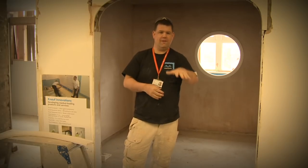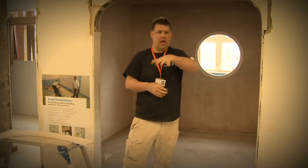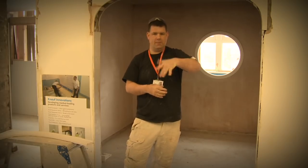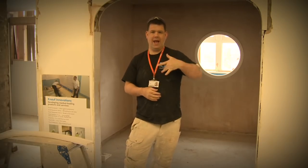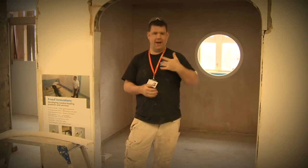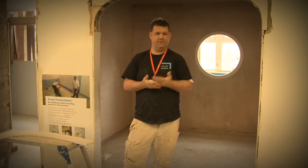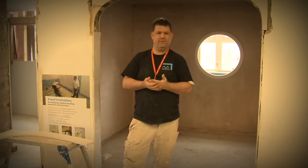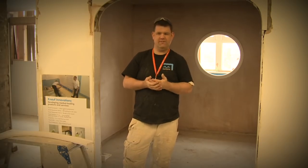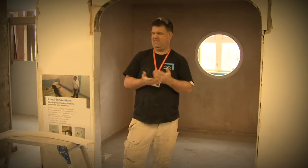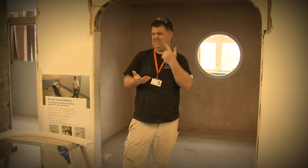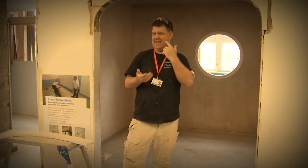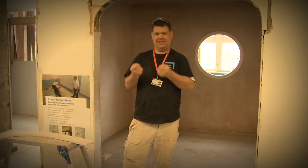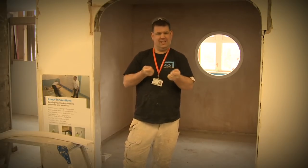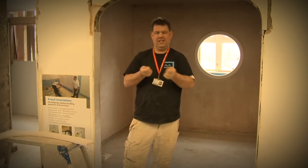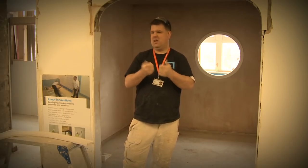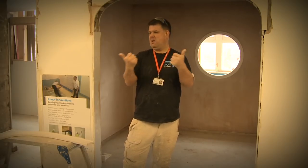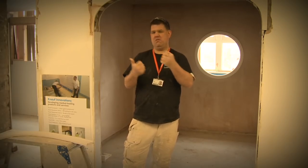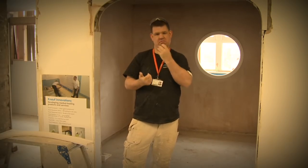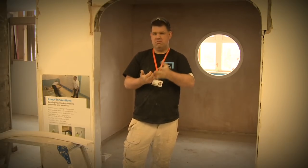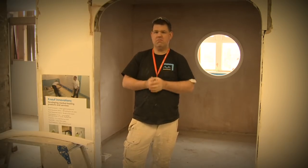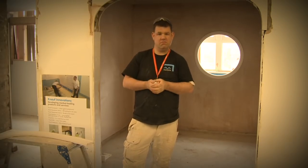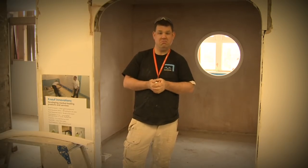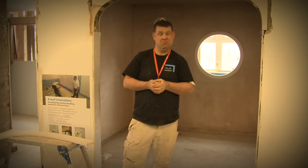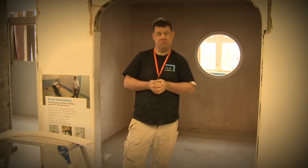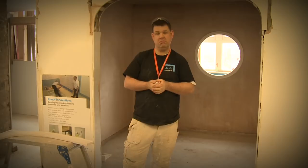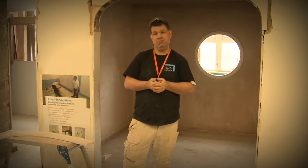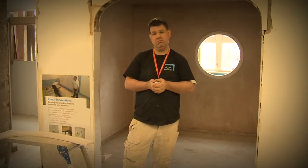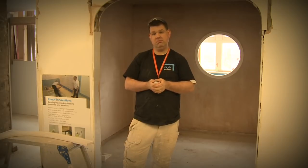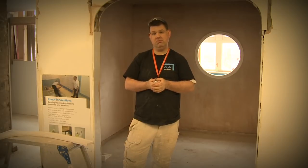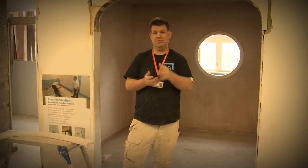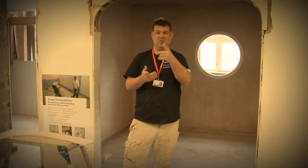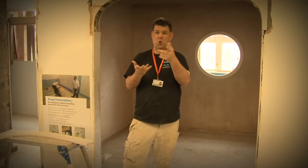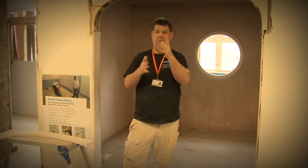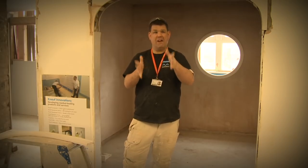I have no boss to answer to or to decide how much I get paid. It's something that works for me.